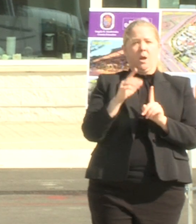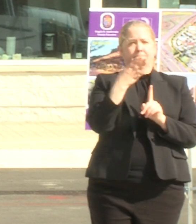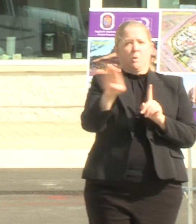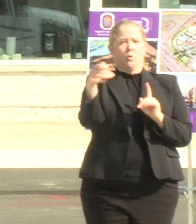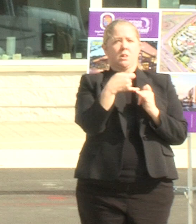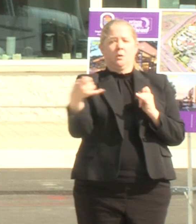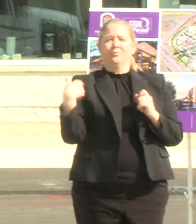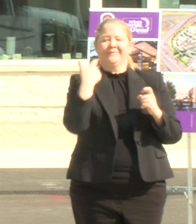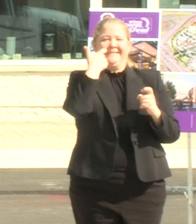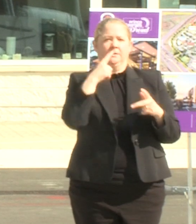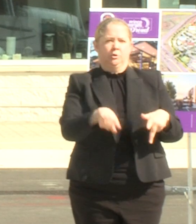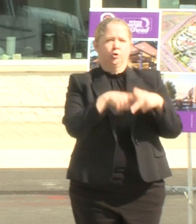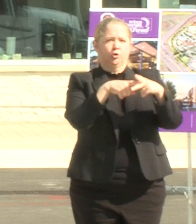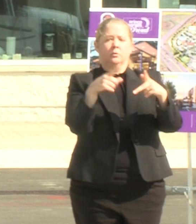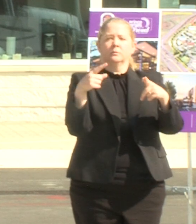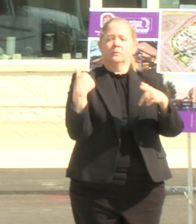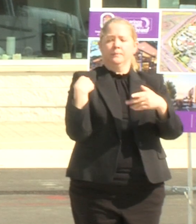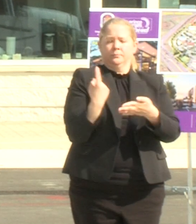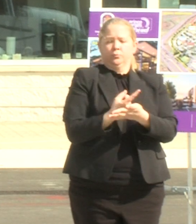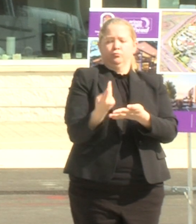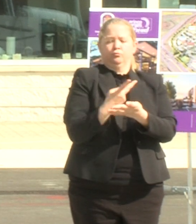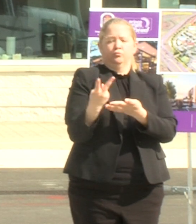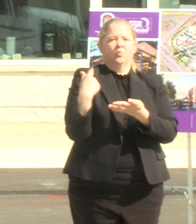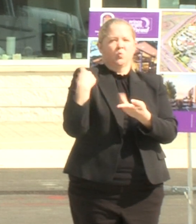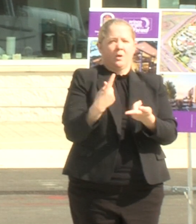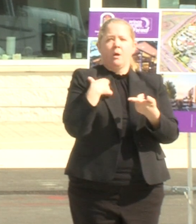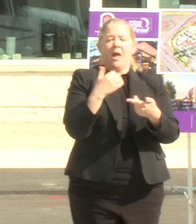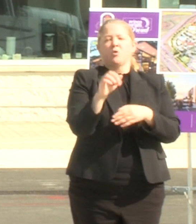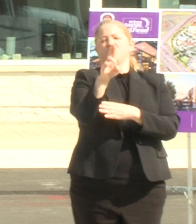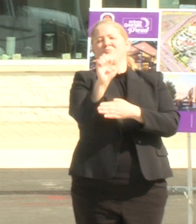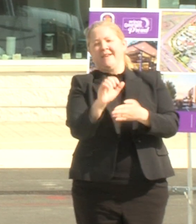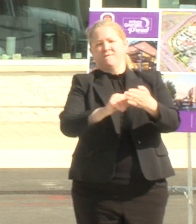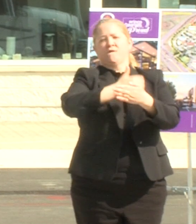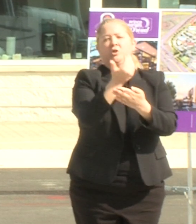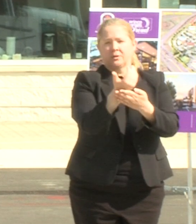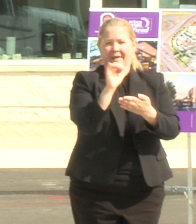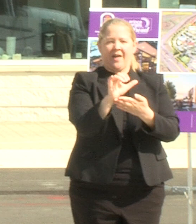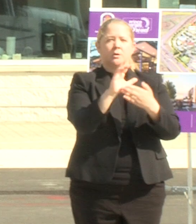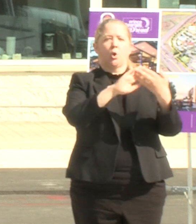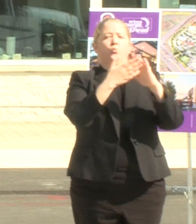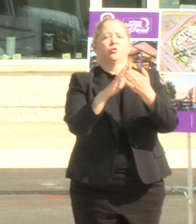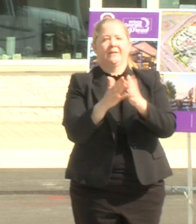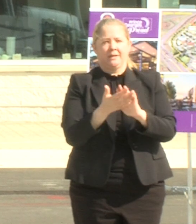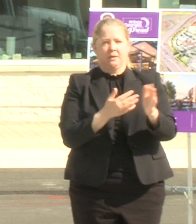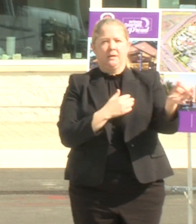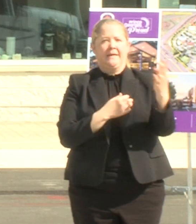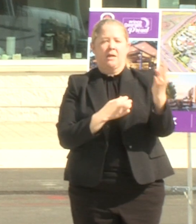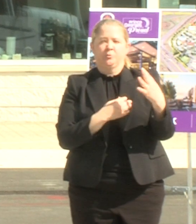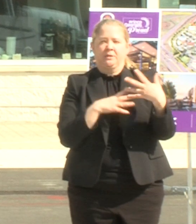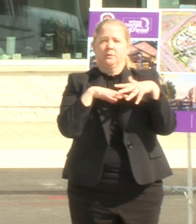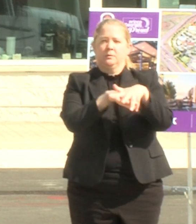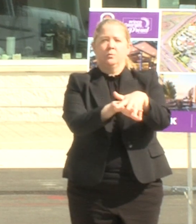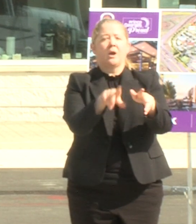uh in the past couple of weeks a refresh uh on that community uh engagement we actually have another community